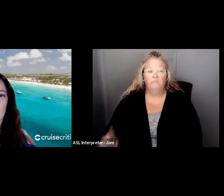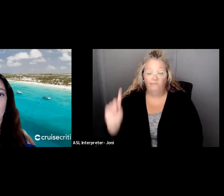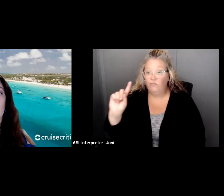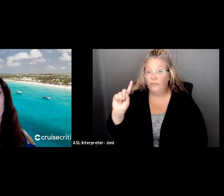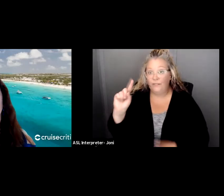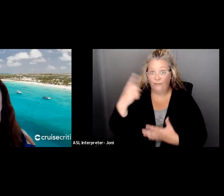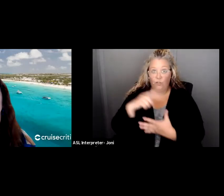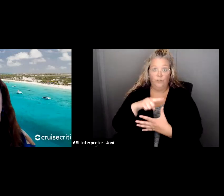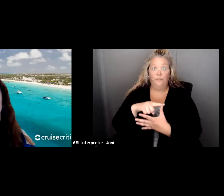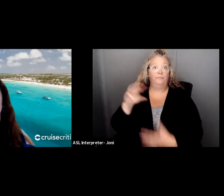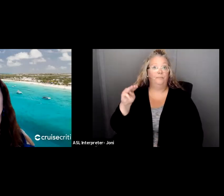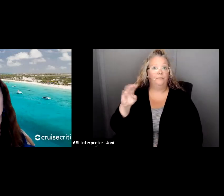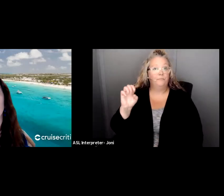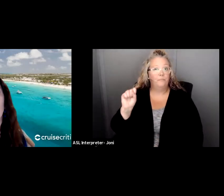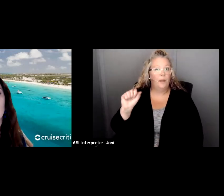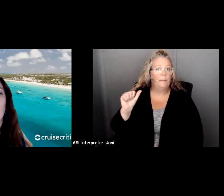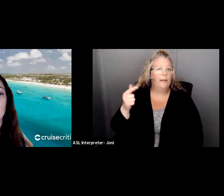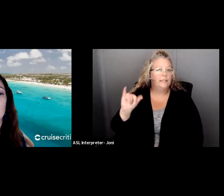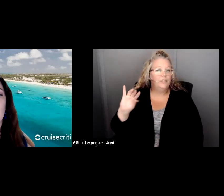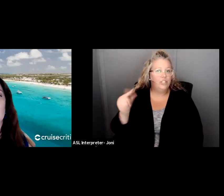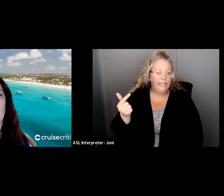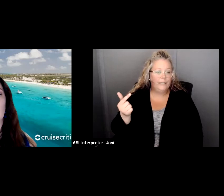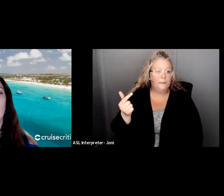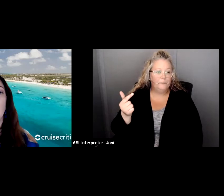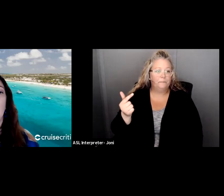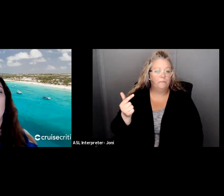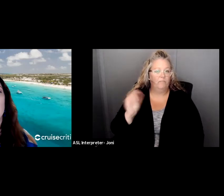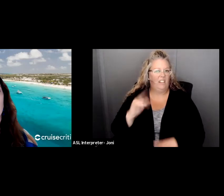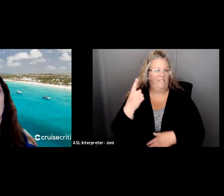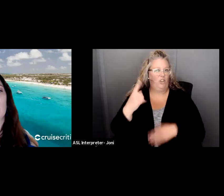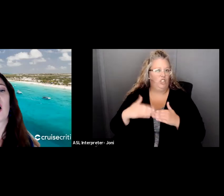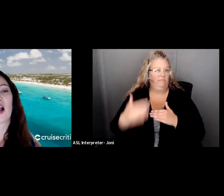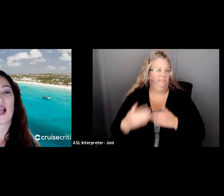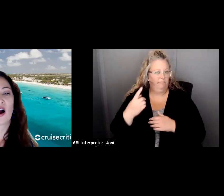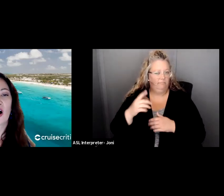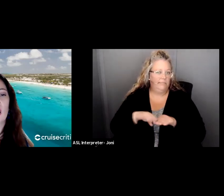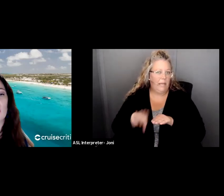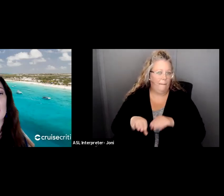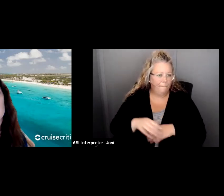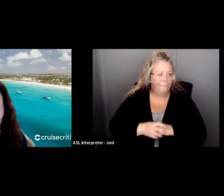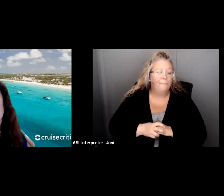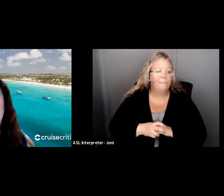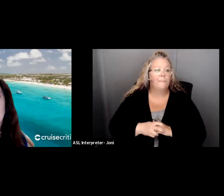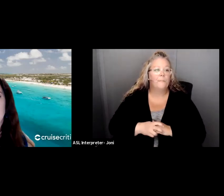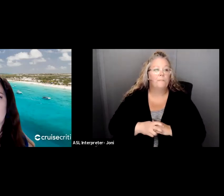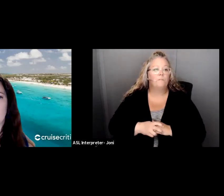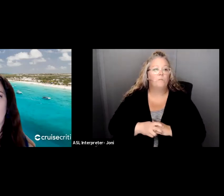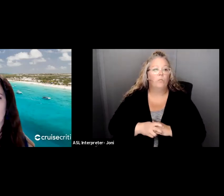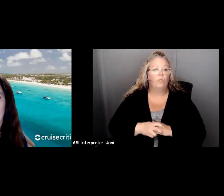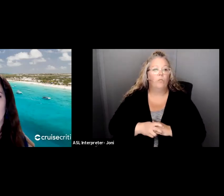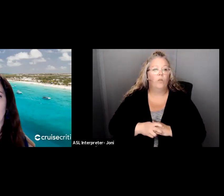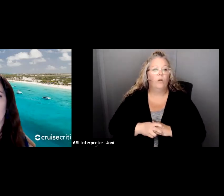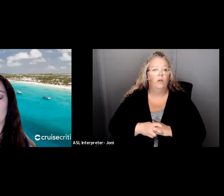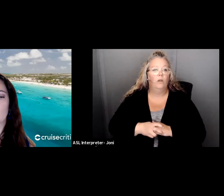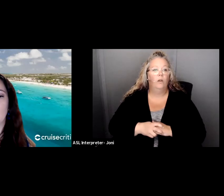step in the strategic planning process is messaging. And there are six main things